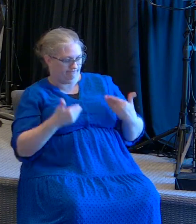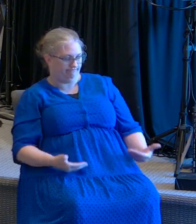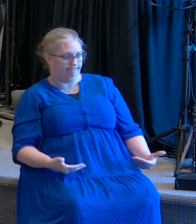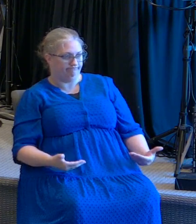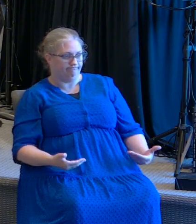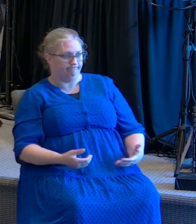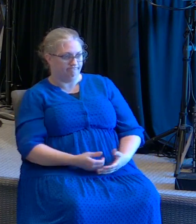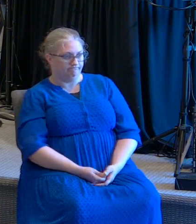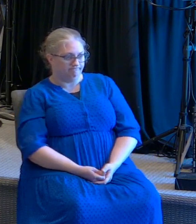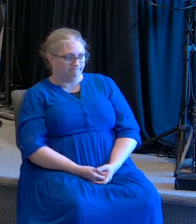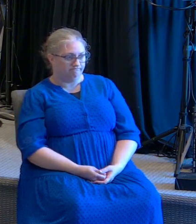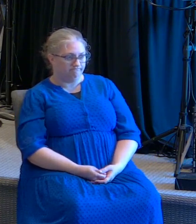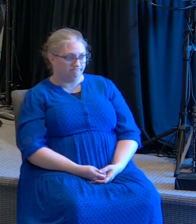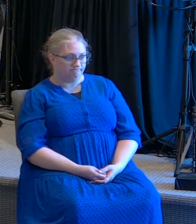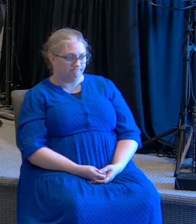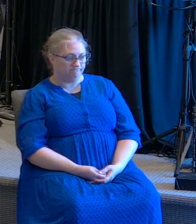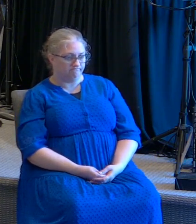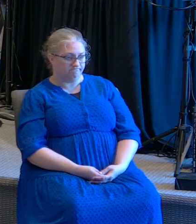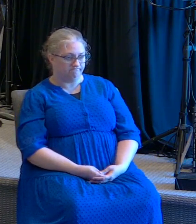quien soy